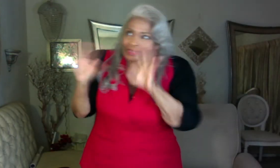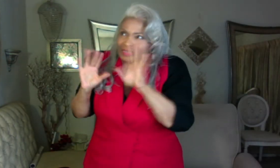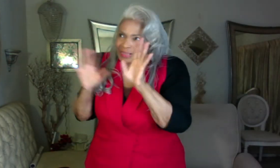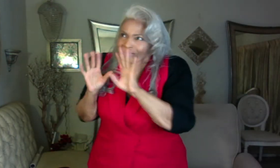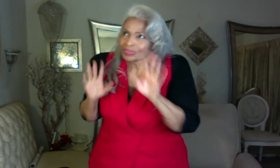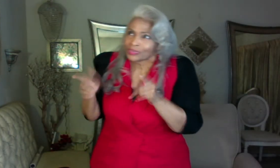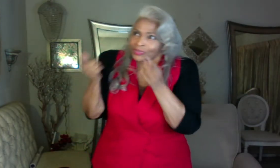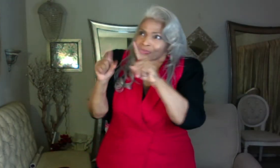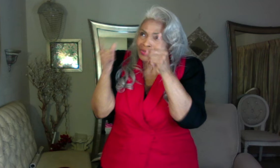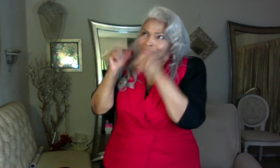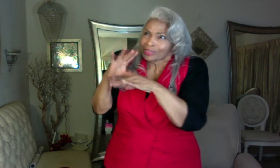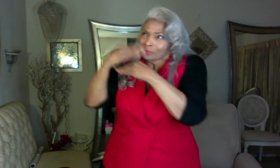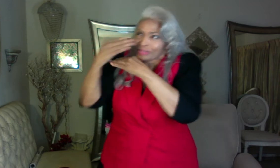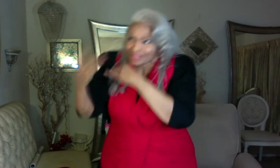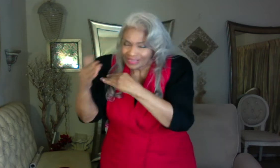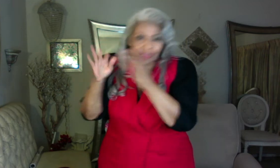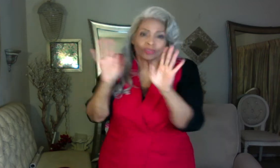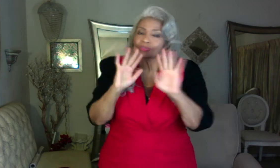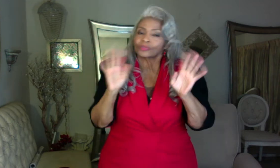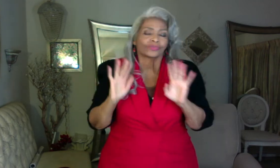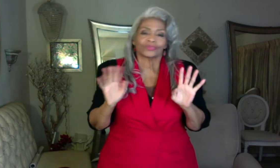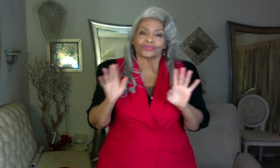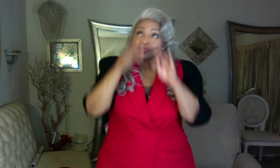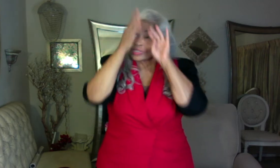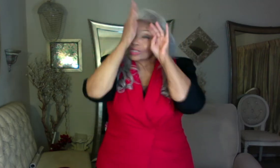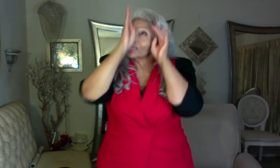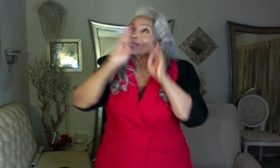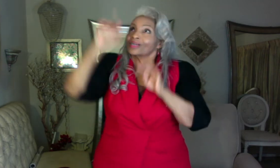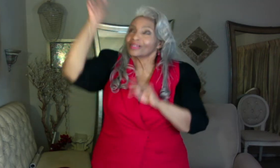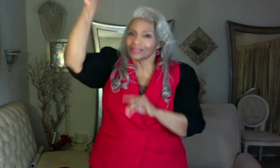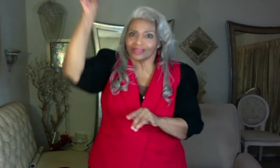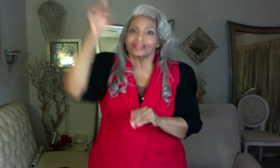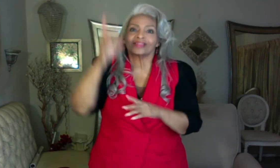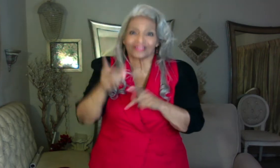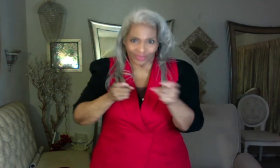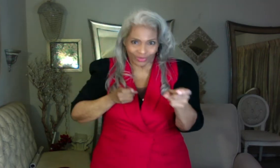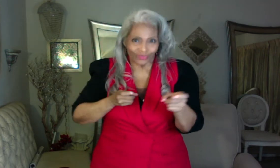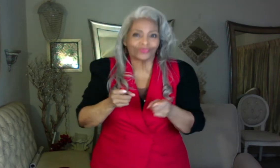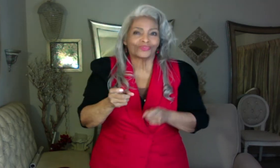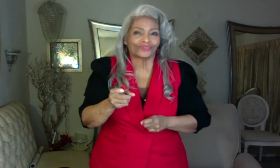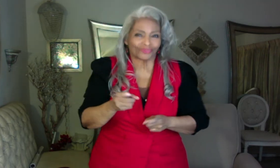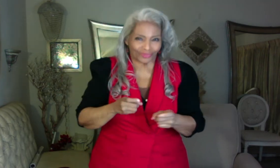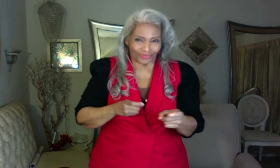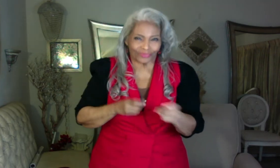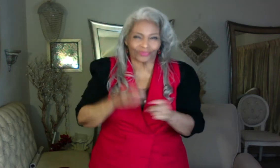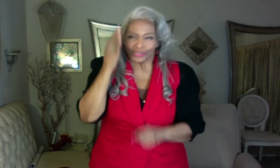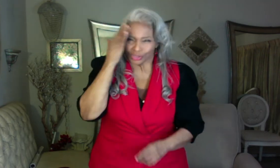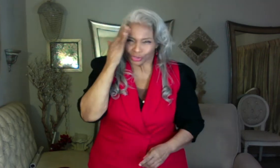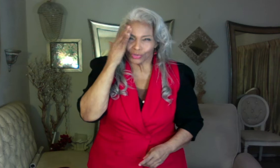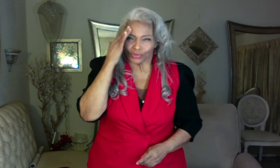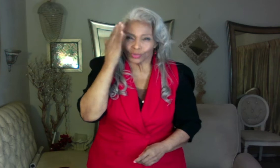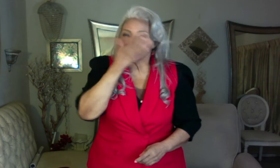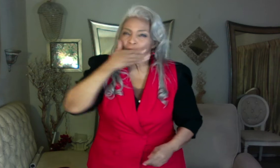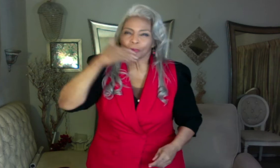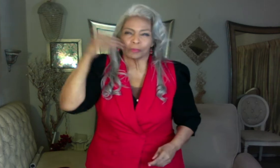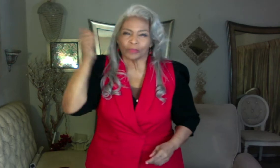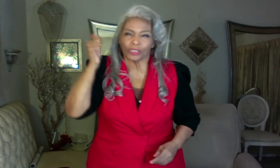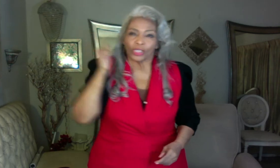about what's going to happen next. No, God is in control. He knows what's